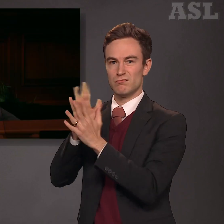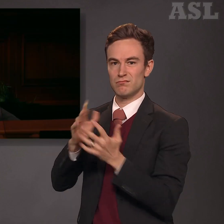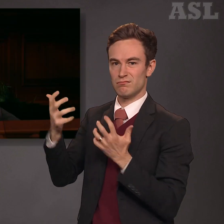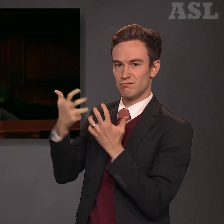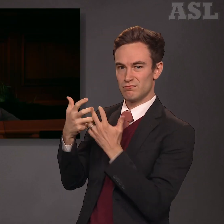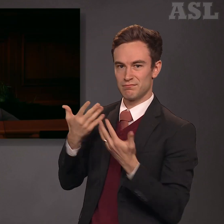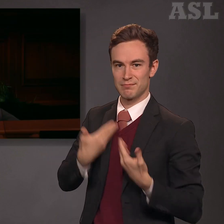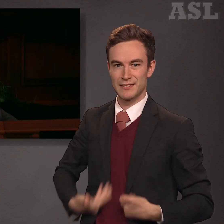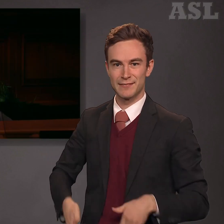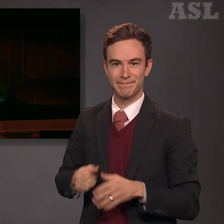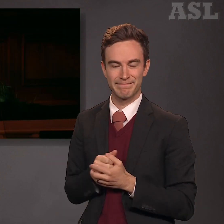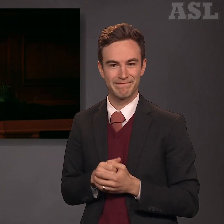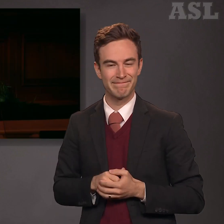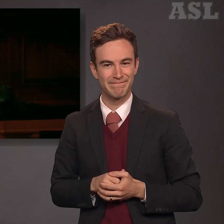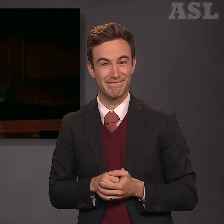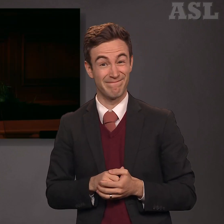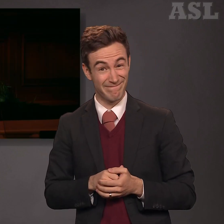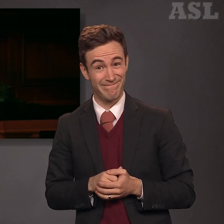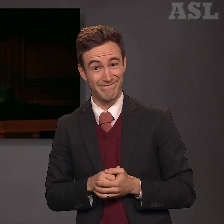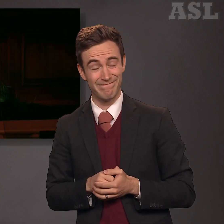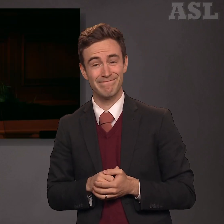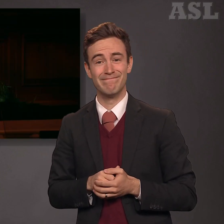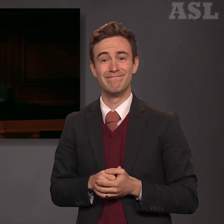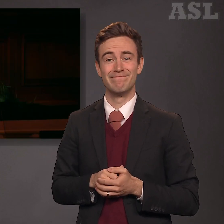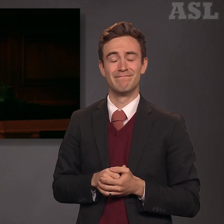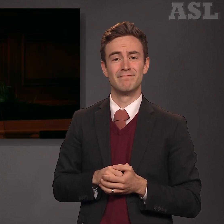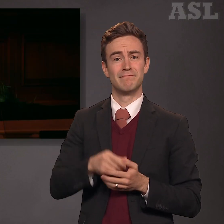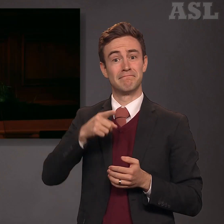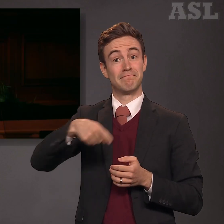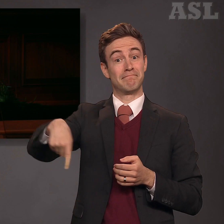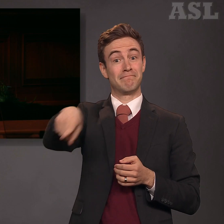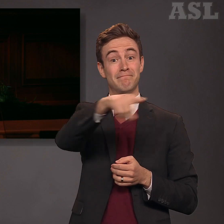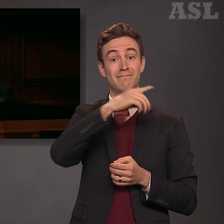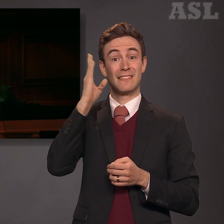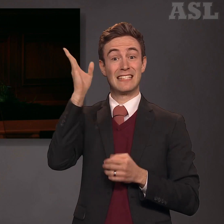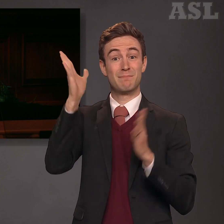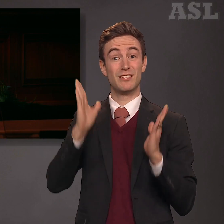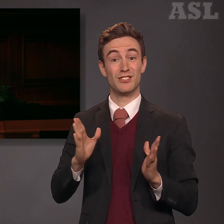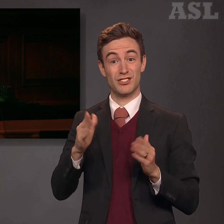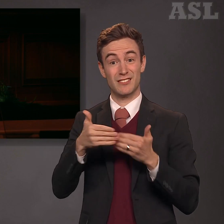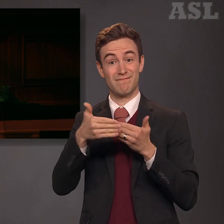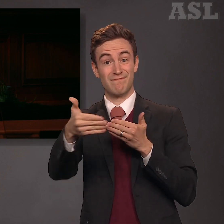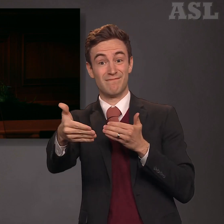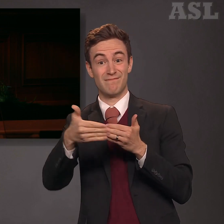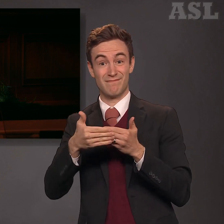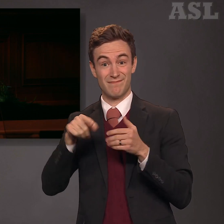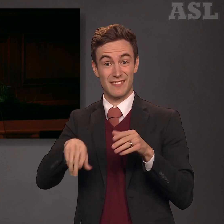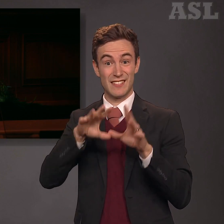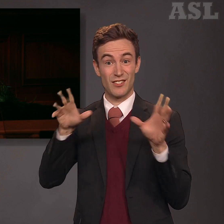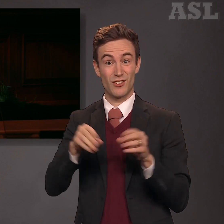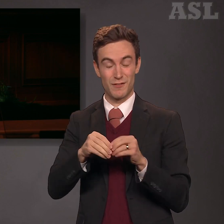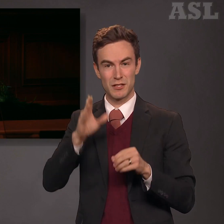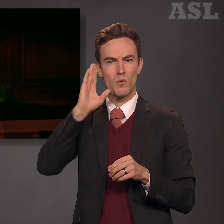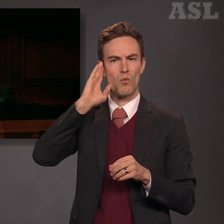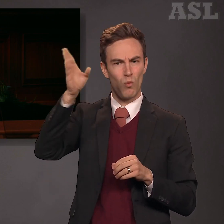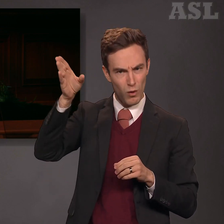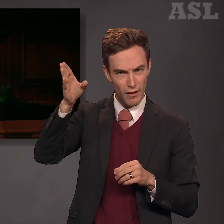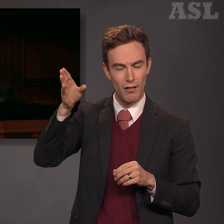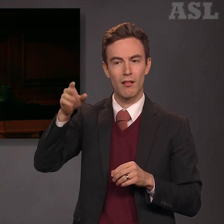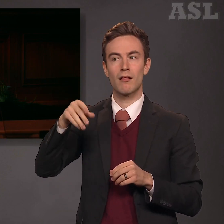Well, all who speak in this general conference will be saying one way or another what